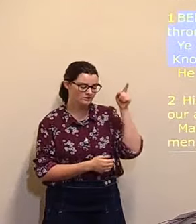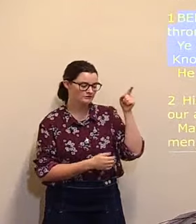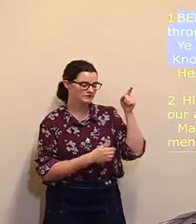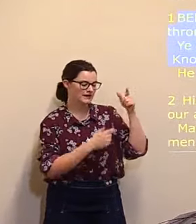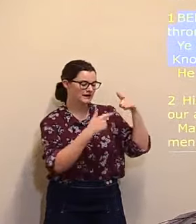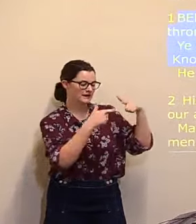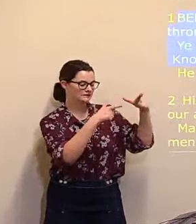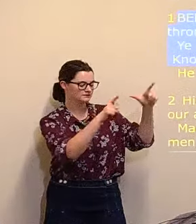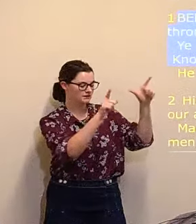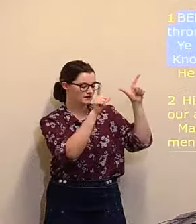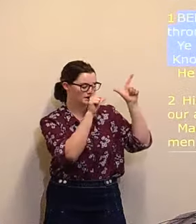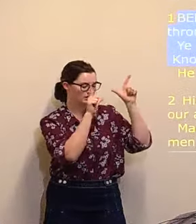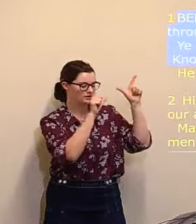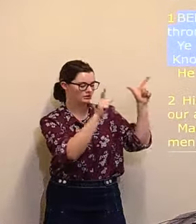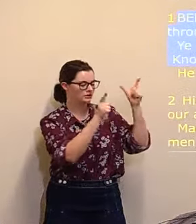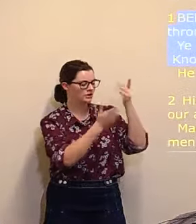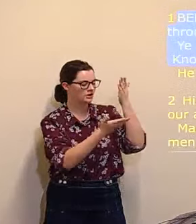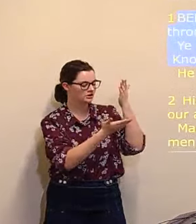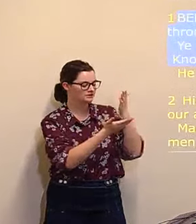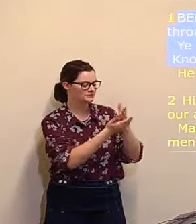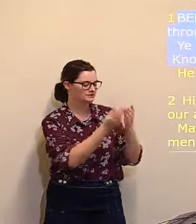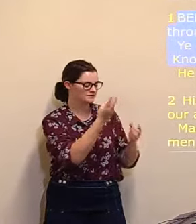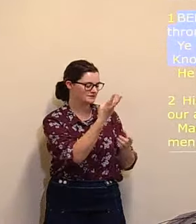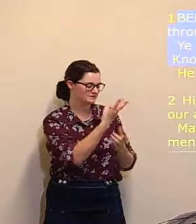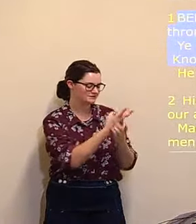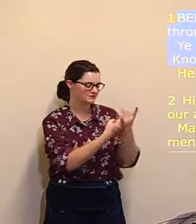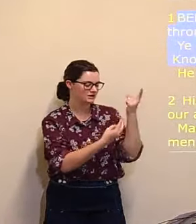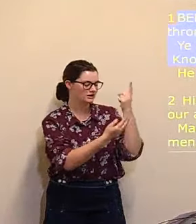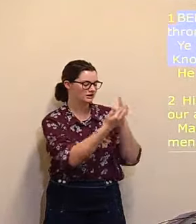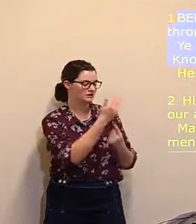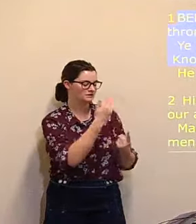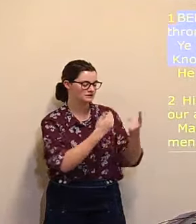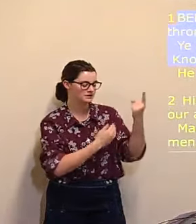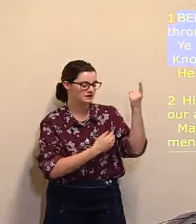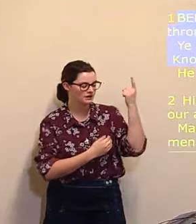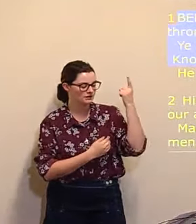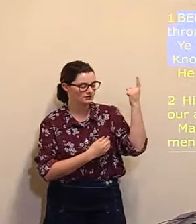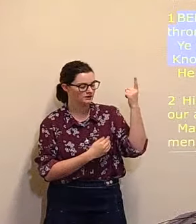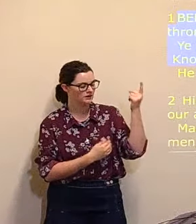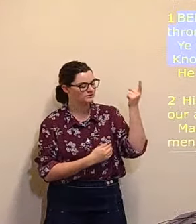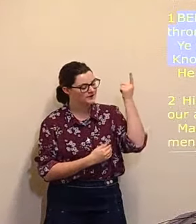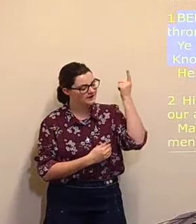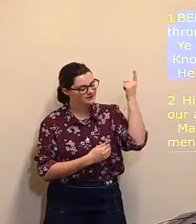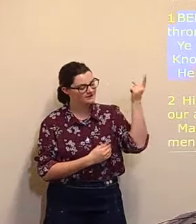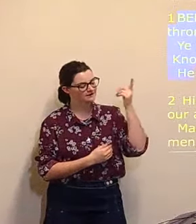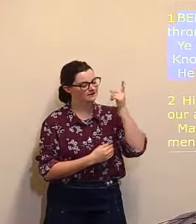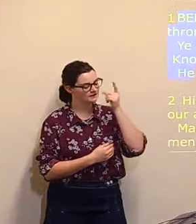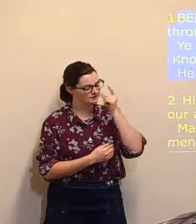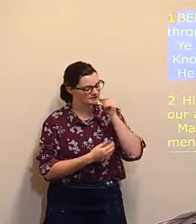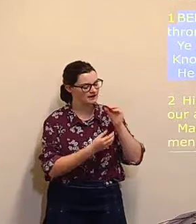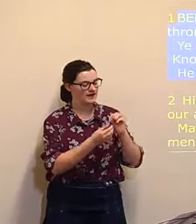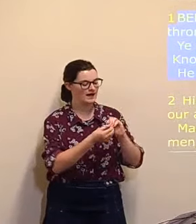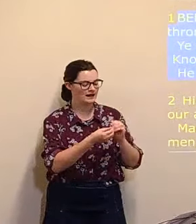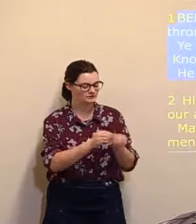that the Lord is born alone, He can